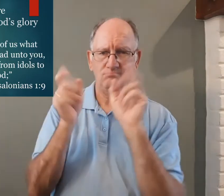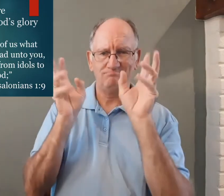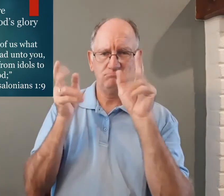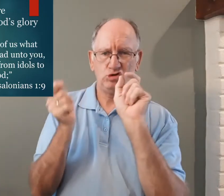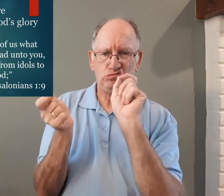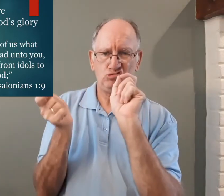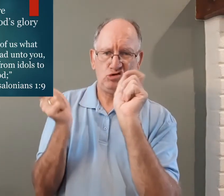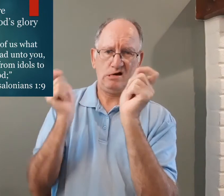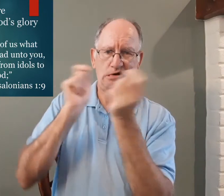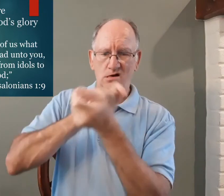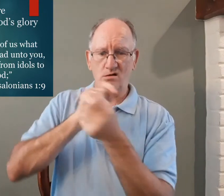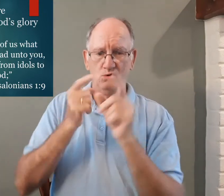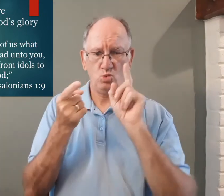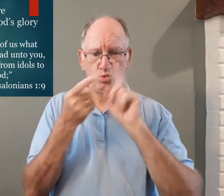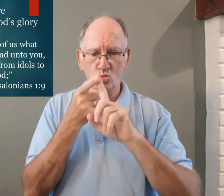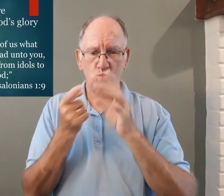living and true God